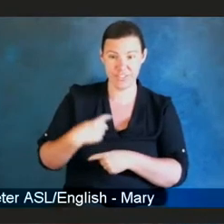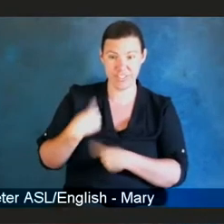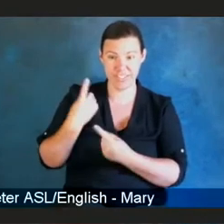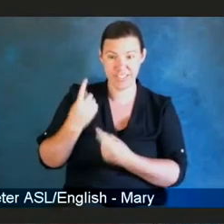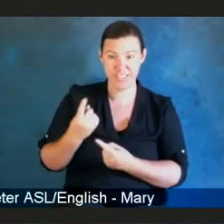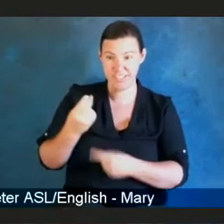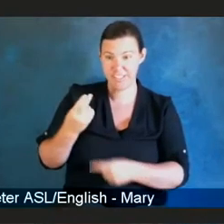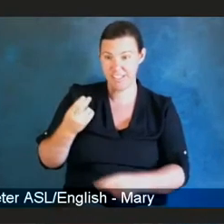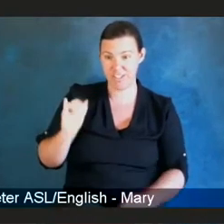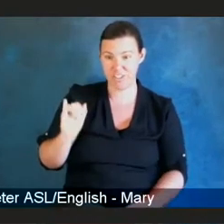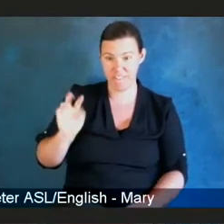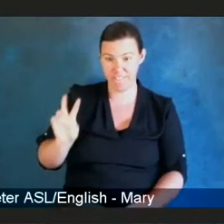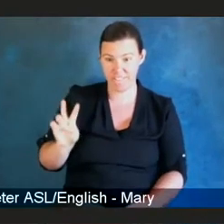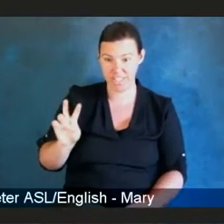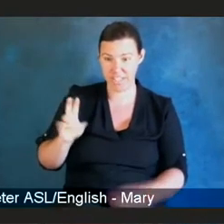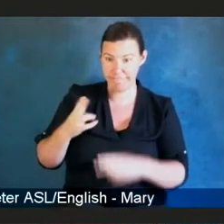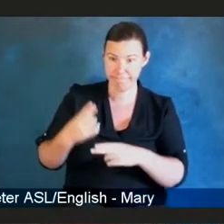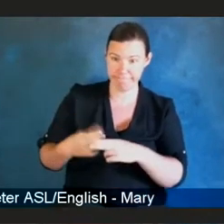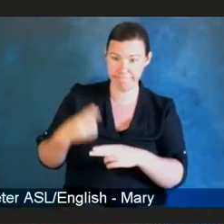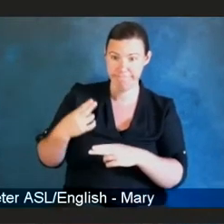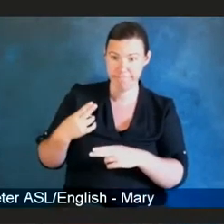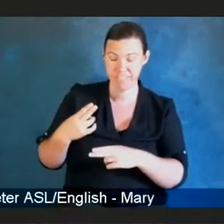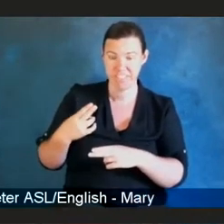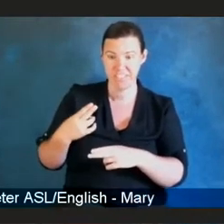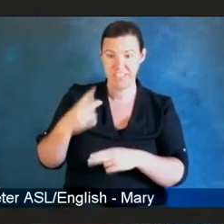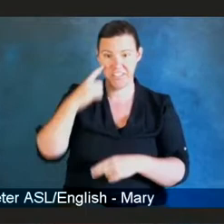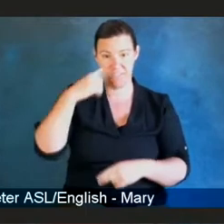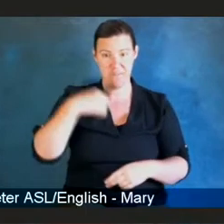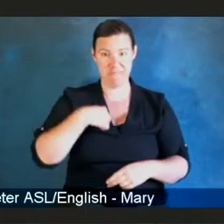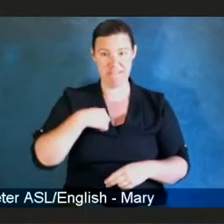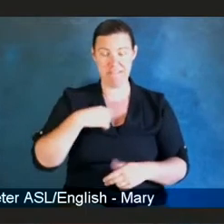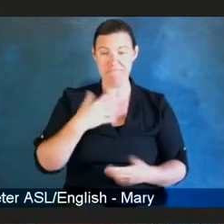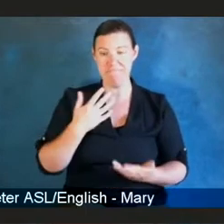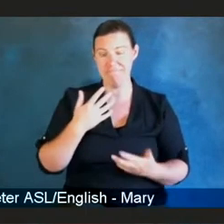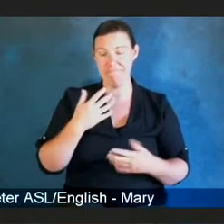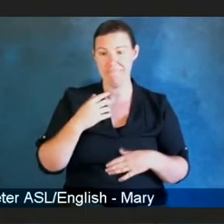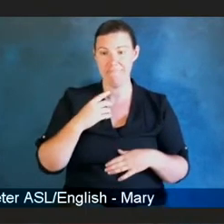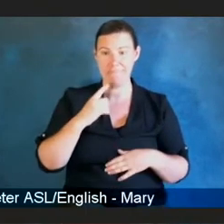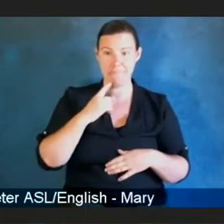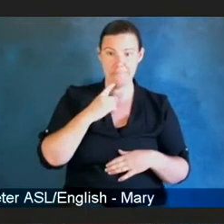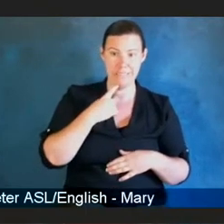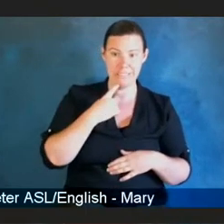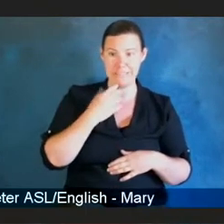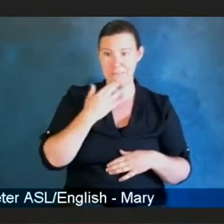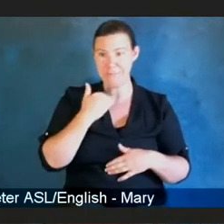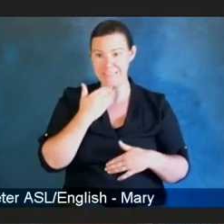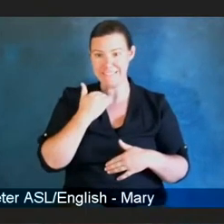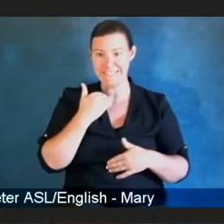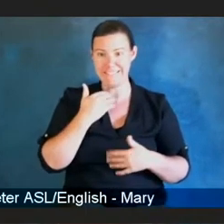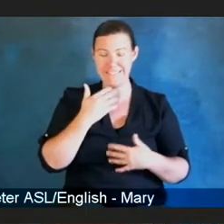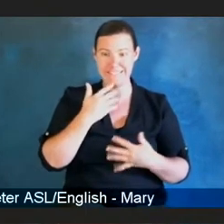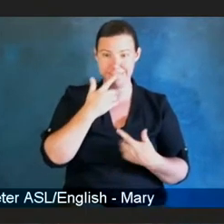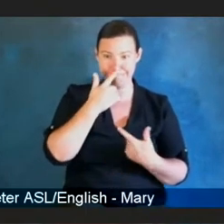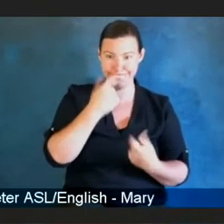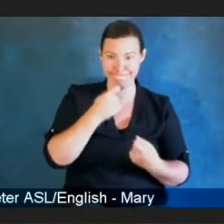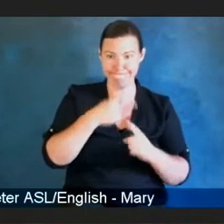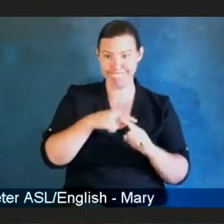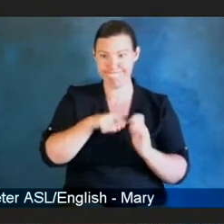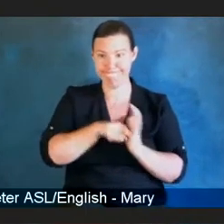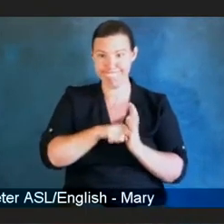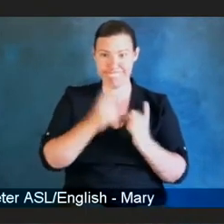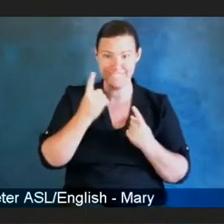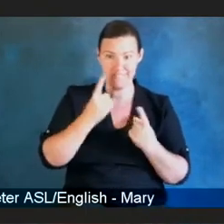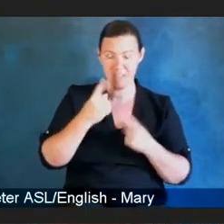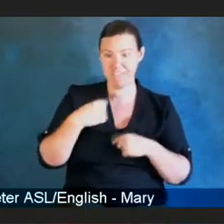And it's a bittersweet memory. It's amazing that we've reached this stage,